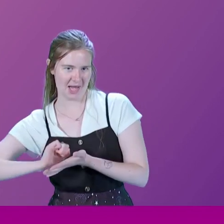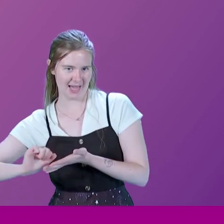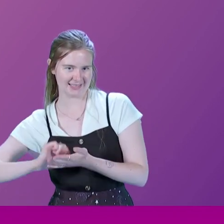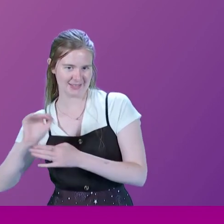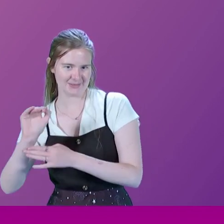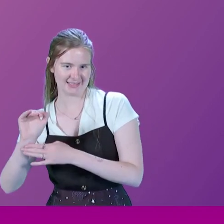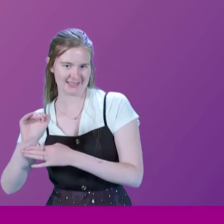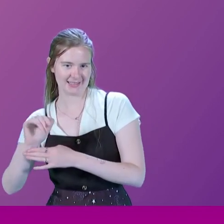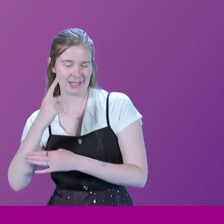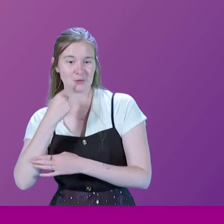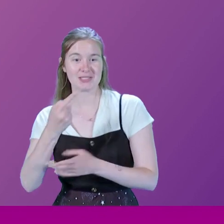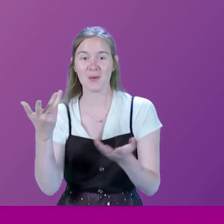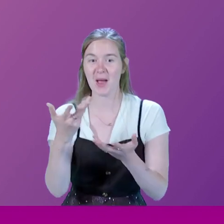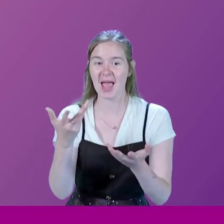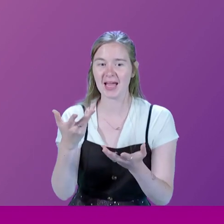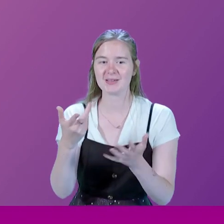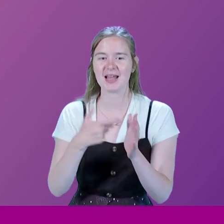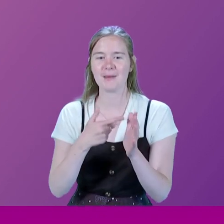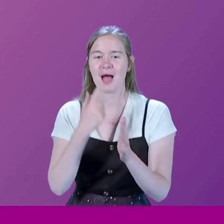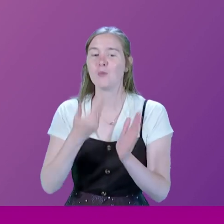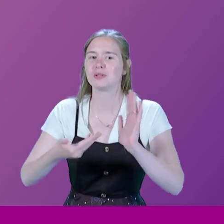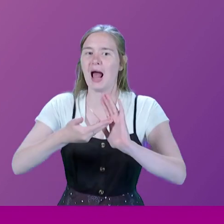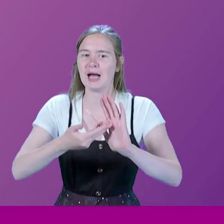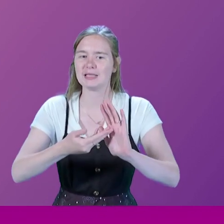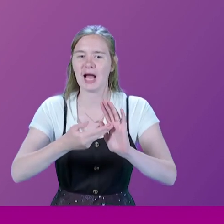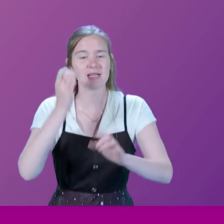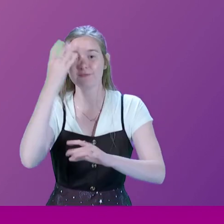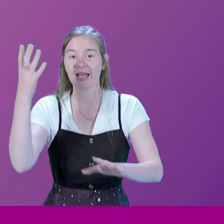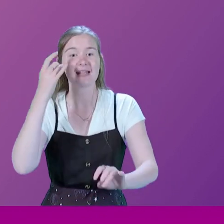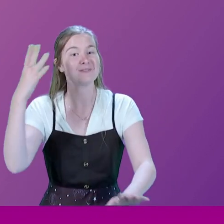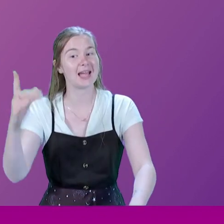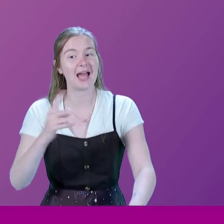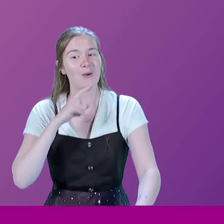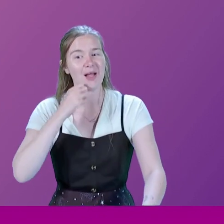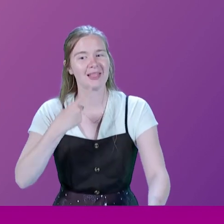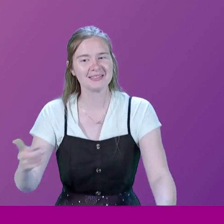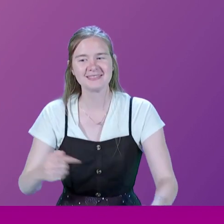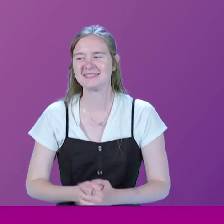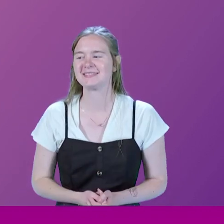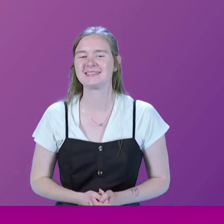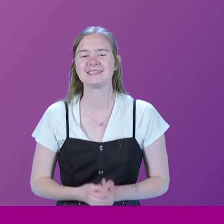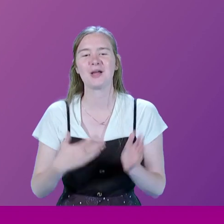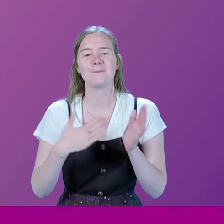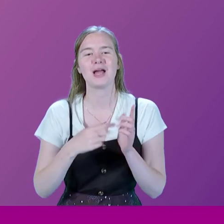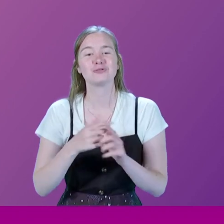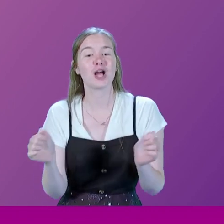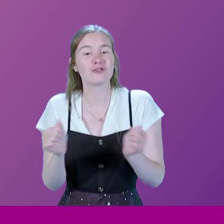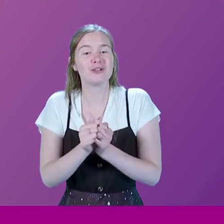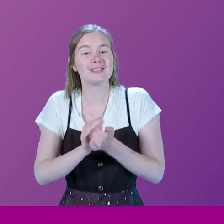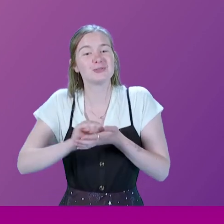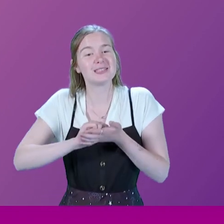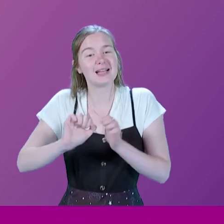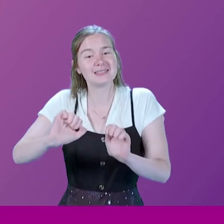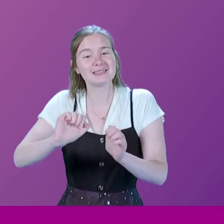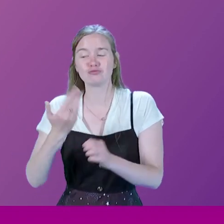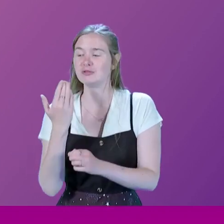Can you tell them where I'm signing Yes. Honestly, I was not forgetting. Oh, OK. So Michael has kindly agreed to sign